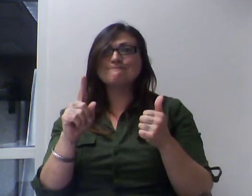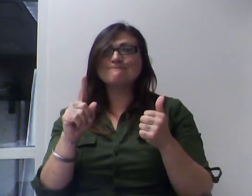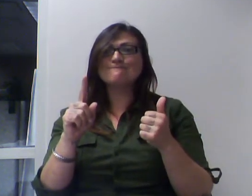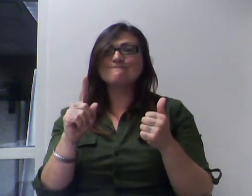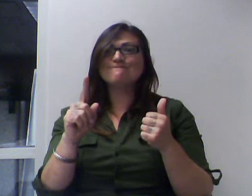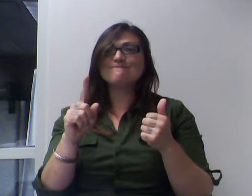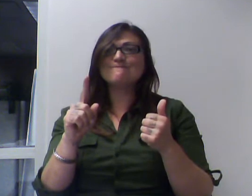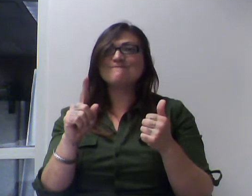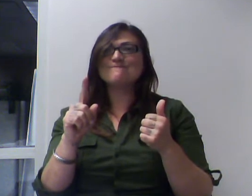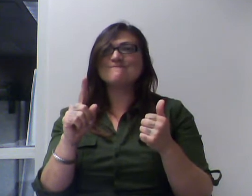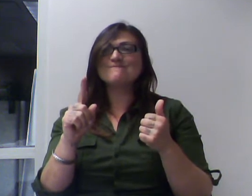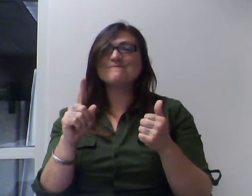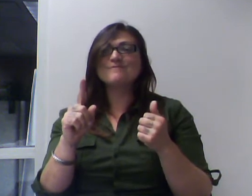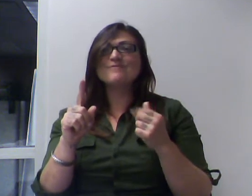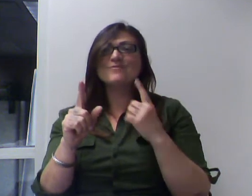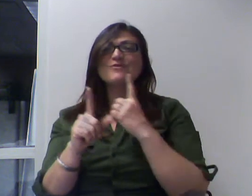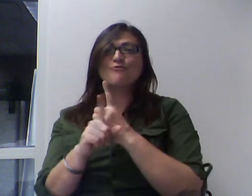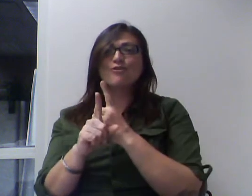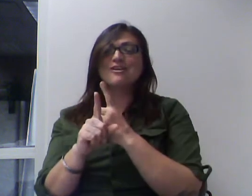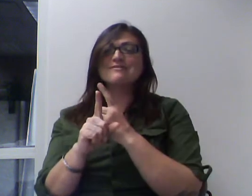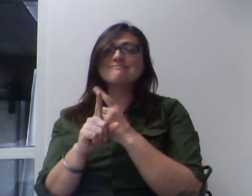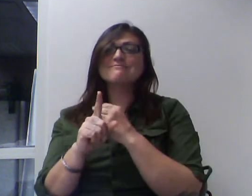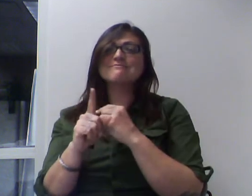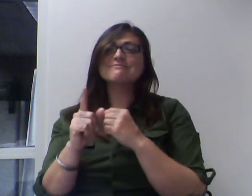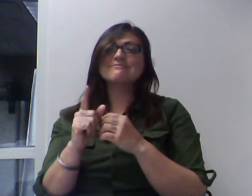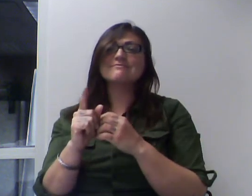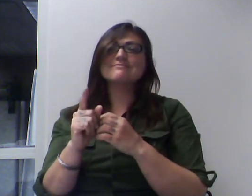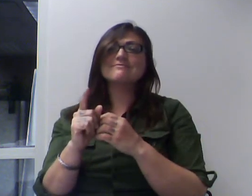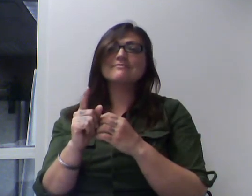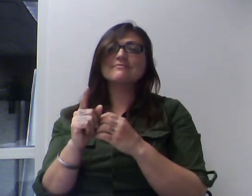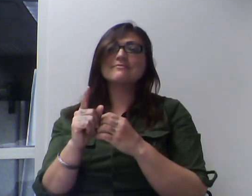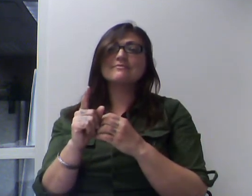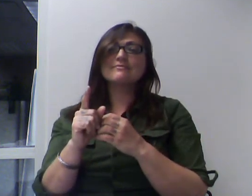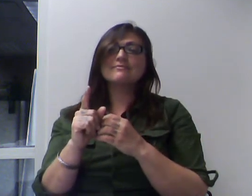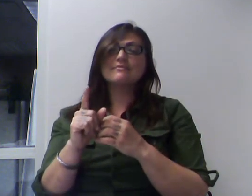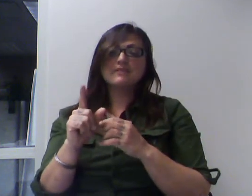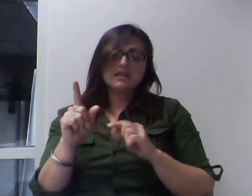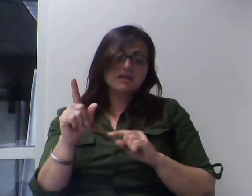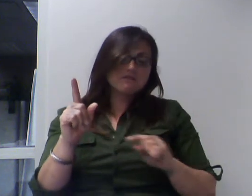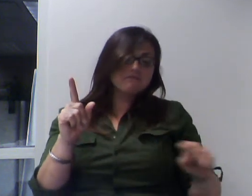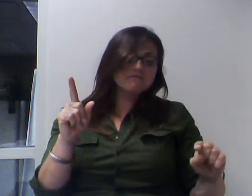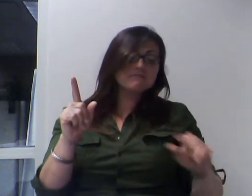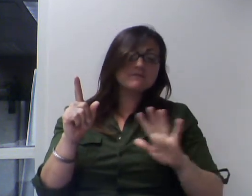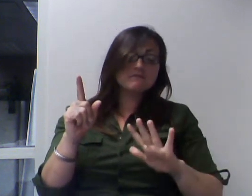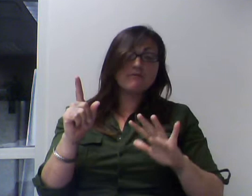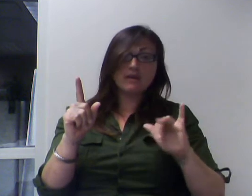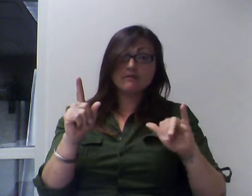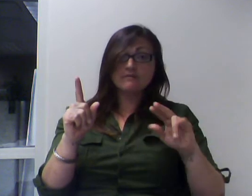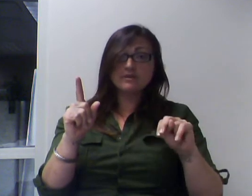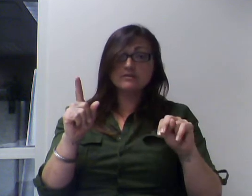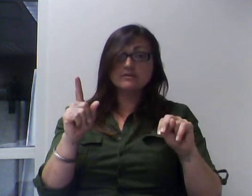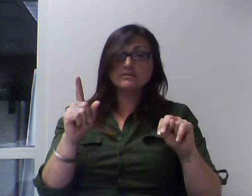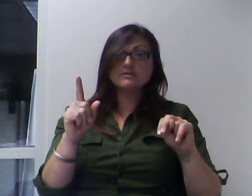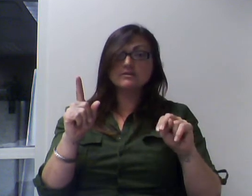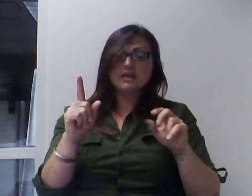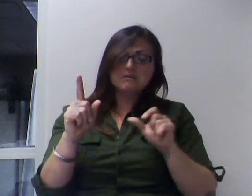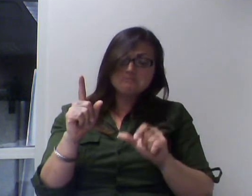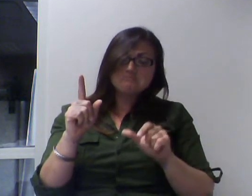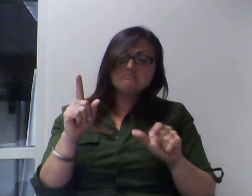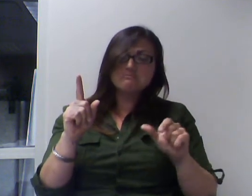10. Sure. Exactly. 10. If it's 5 inches long and we choose inches again, there will be